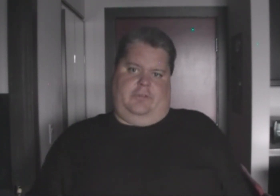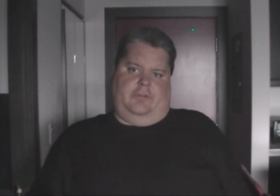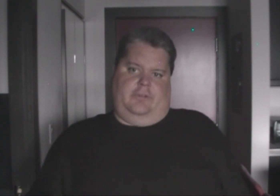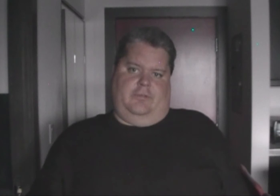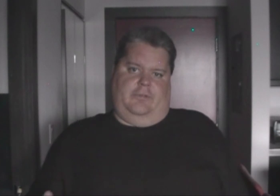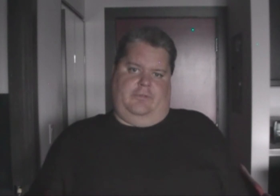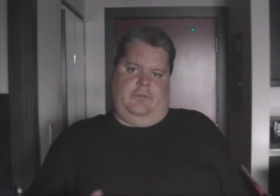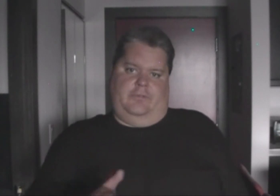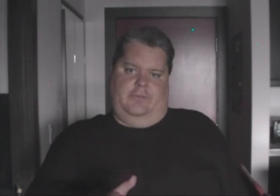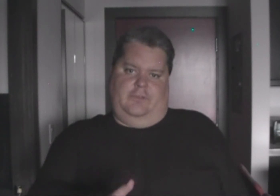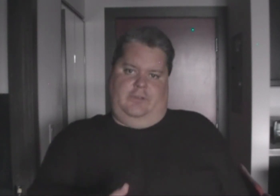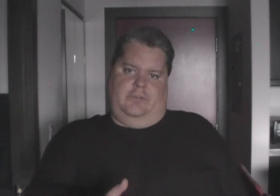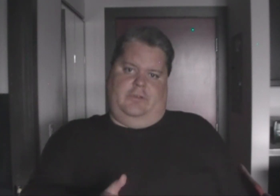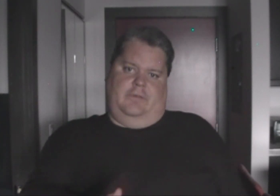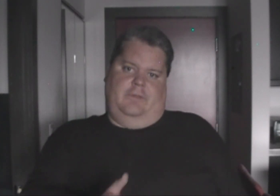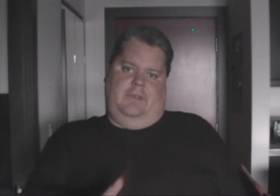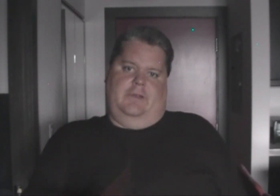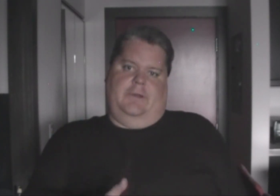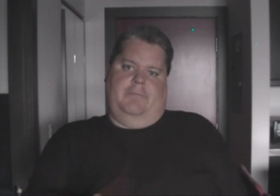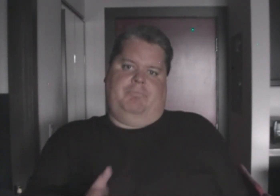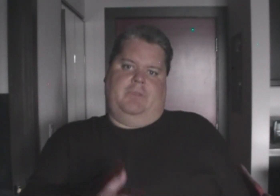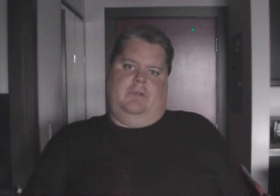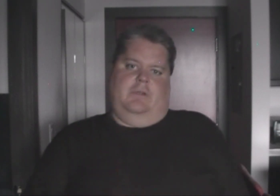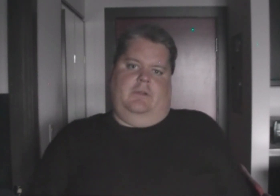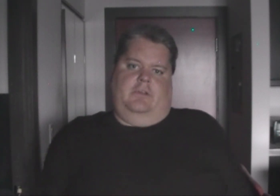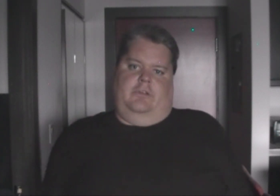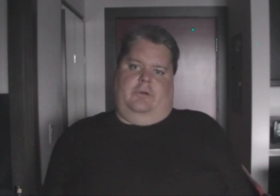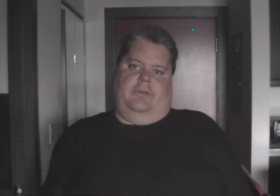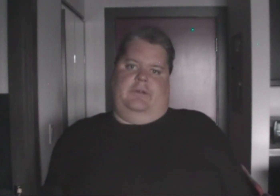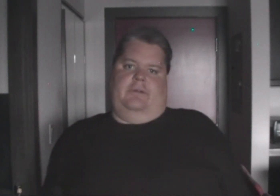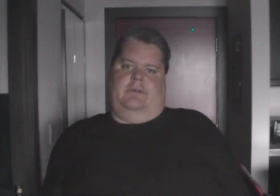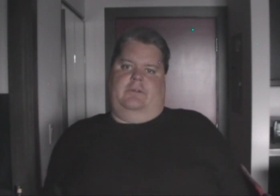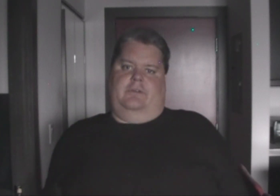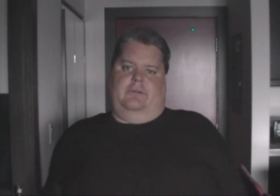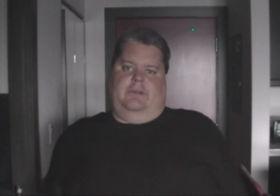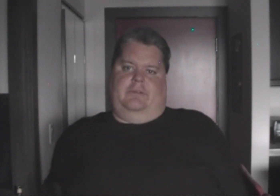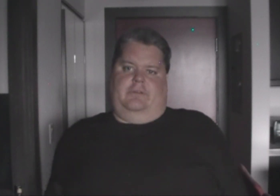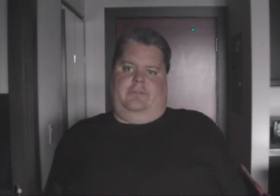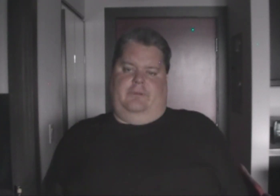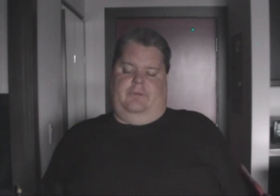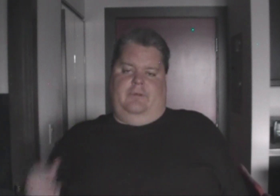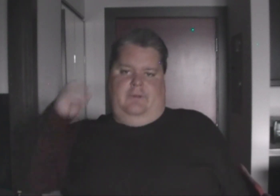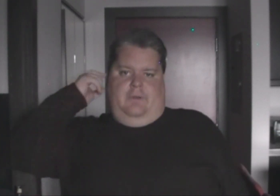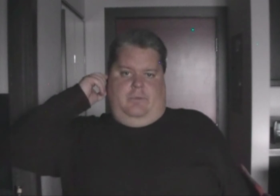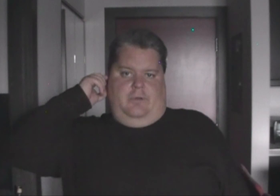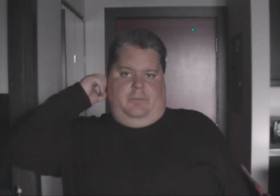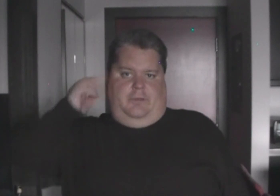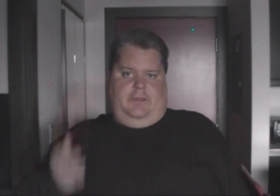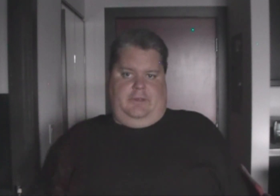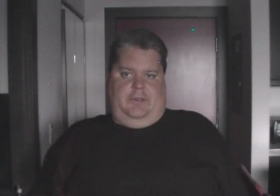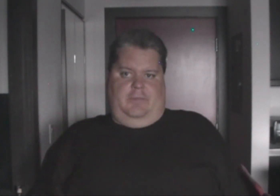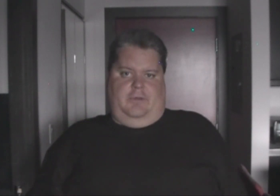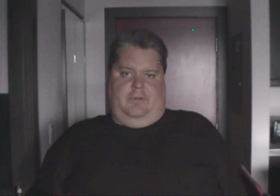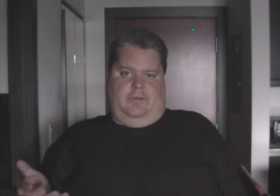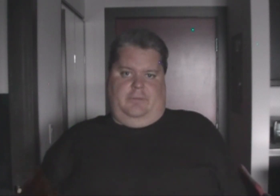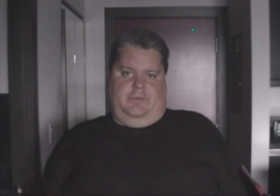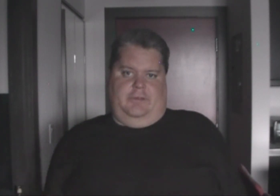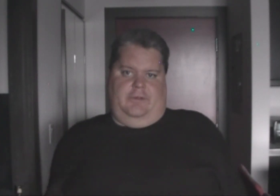to stuff in the first UFC, seasons of the, uh, show there. So, that's if you were to play that game, whether an emulator